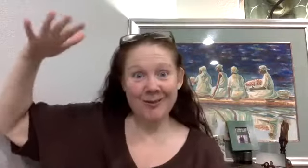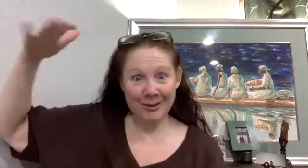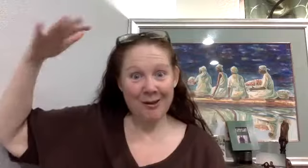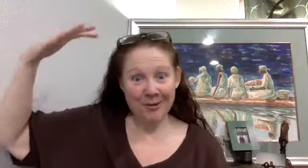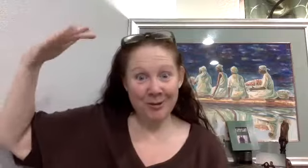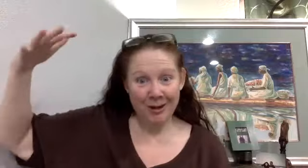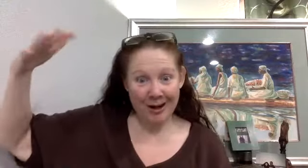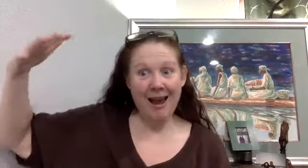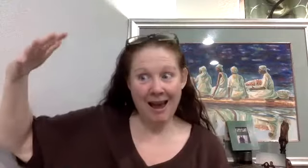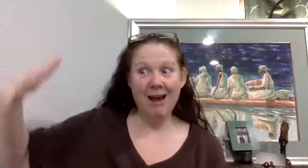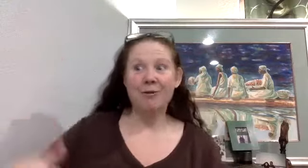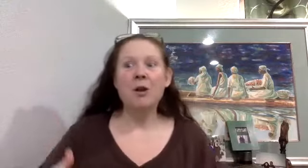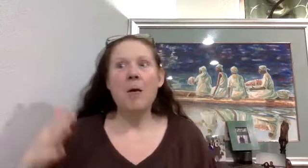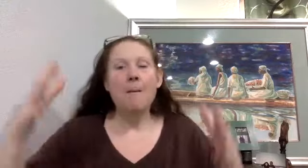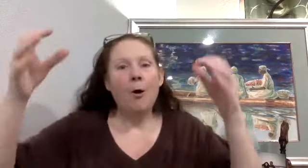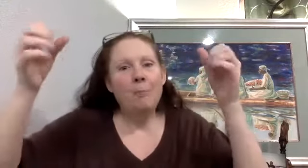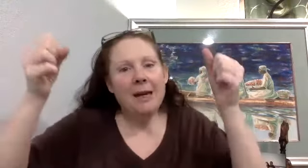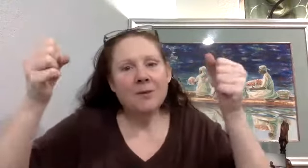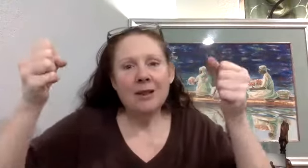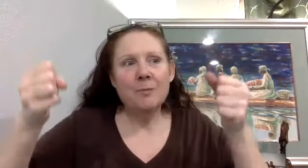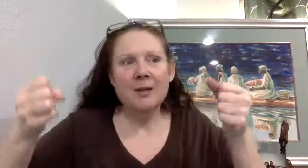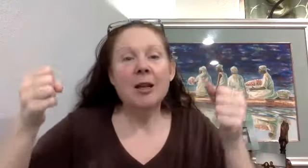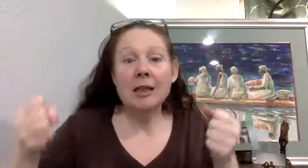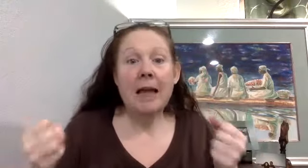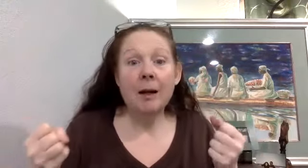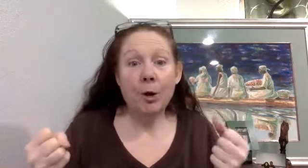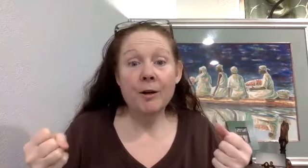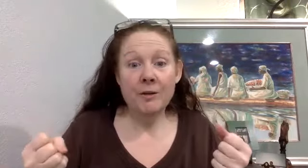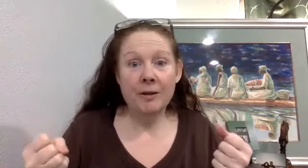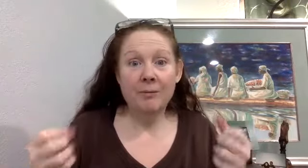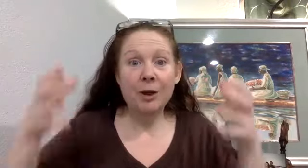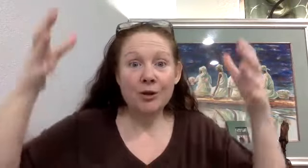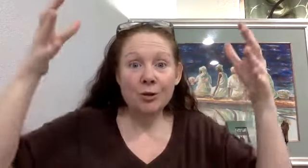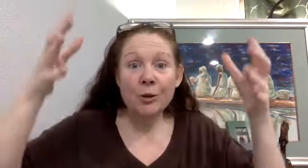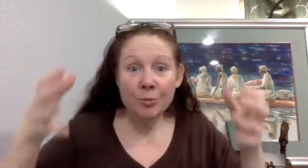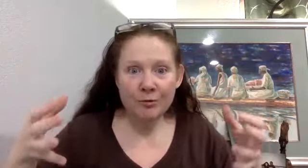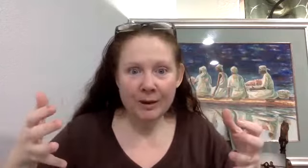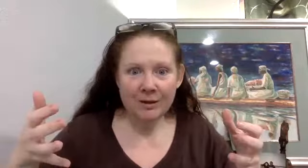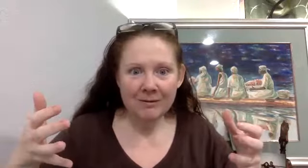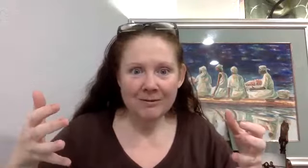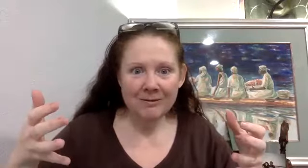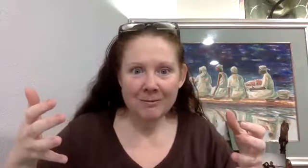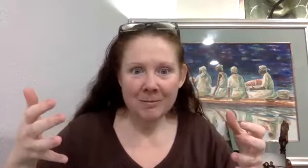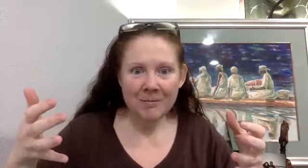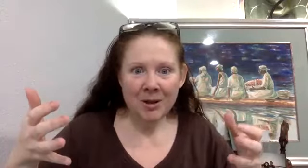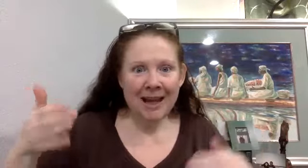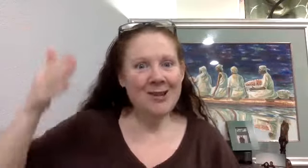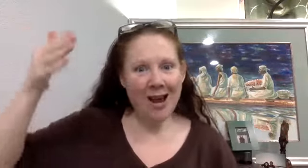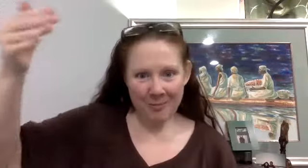philosophical theory I have, obesity is basically like a Parkinsonism because you lose movement. It's not the